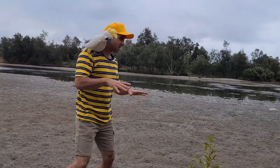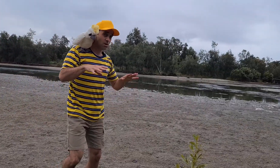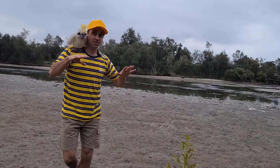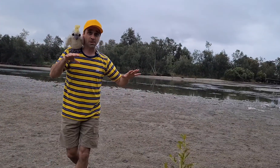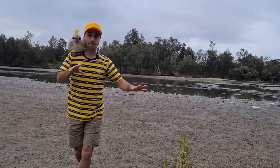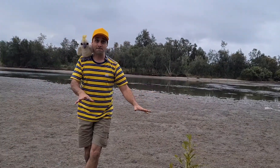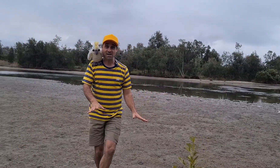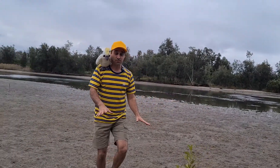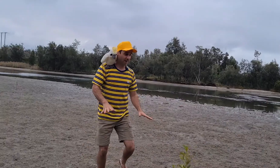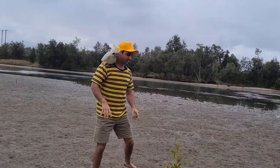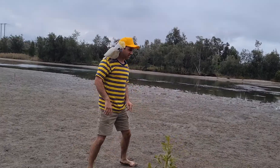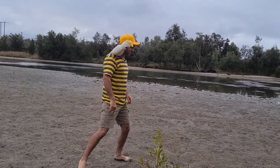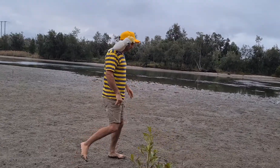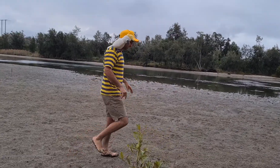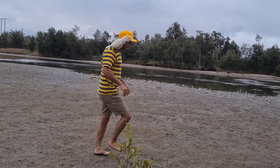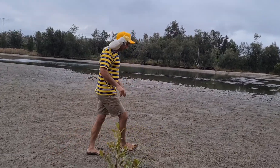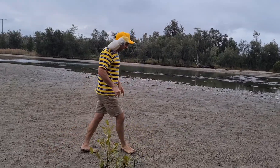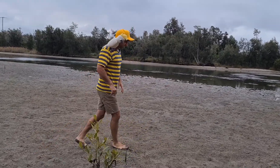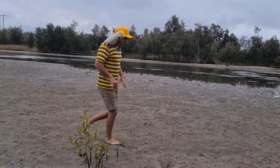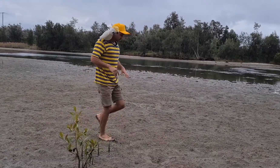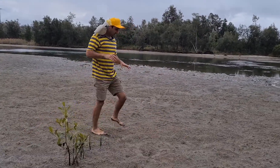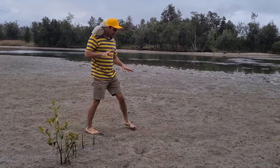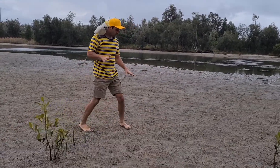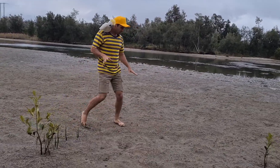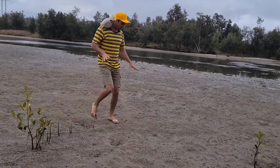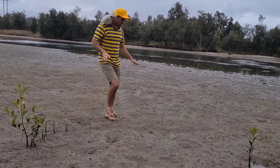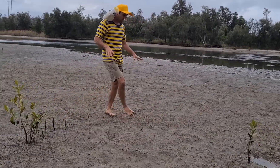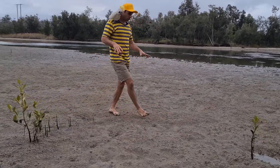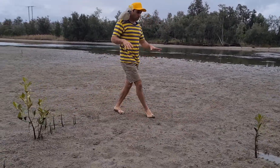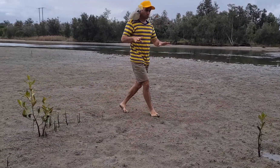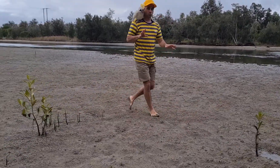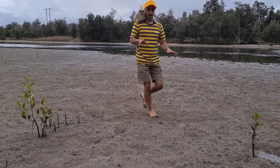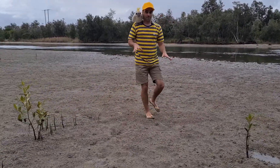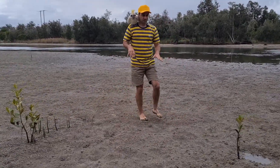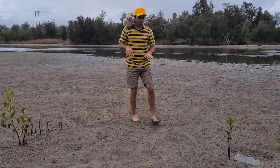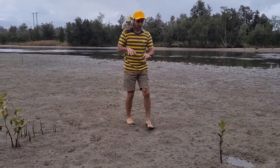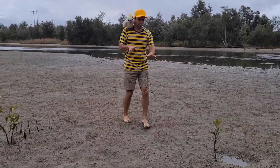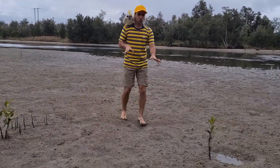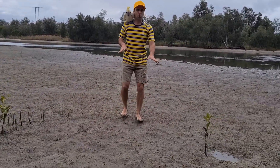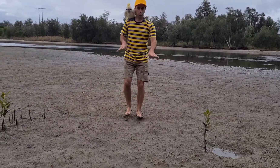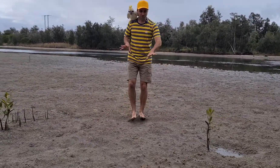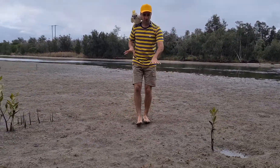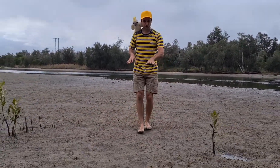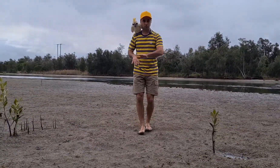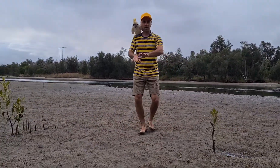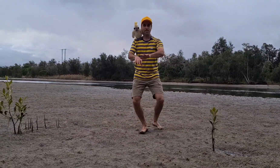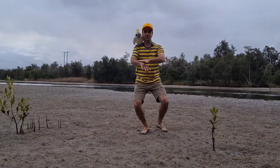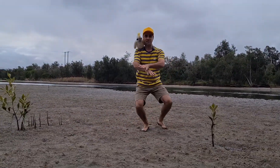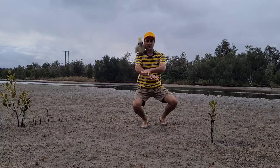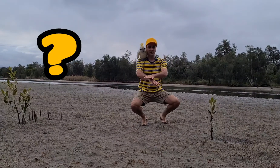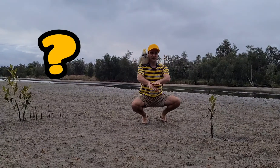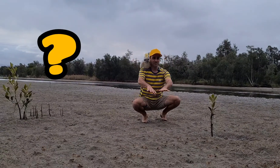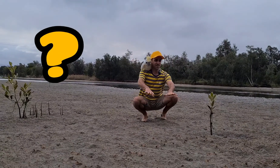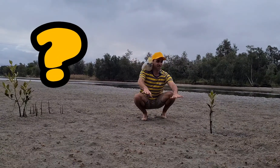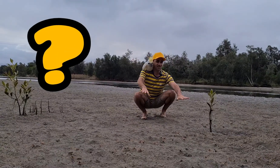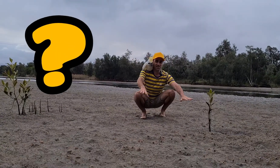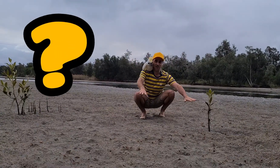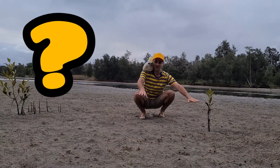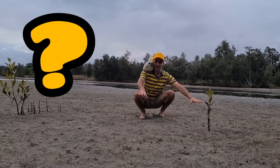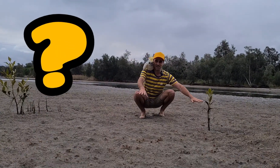here on some mudflats and we're looking for crabs. Do you know what sort of crabs these here are kids?